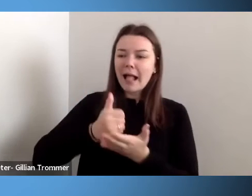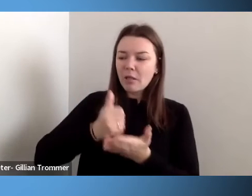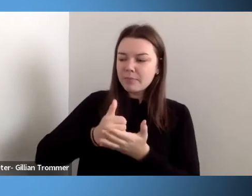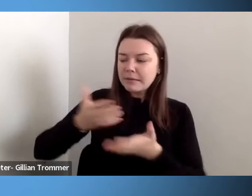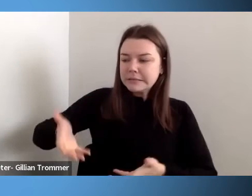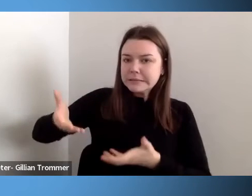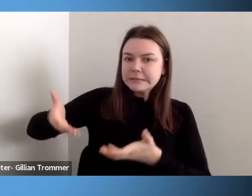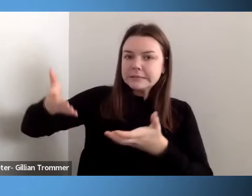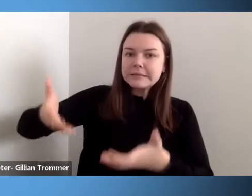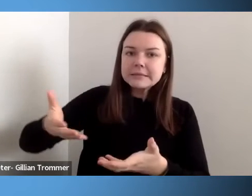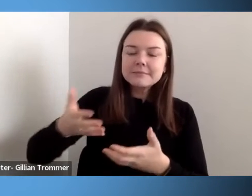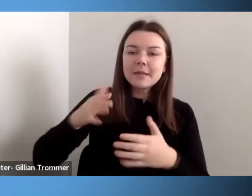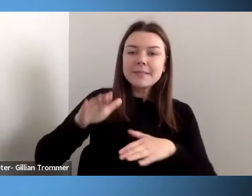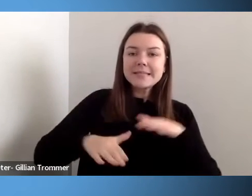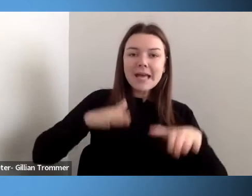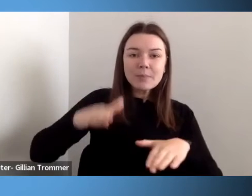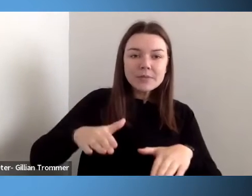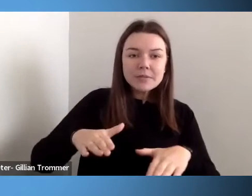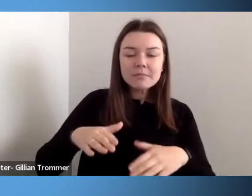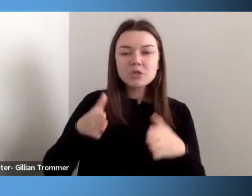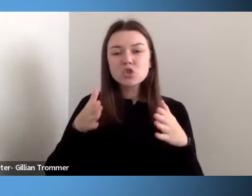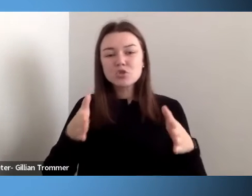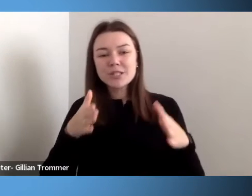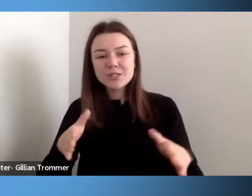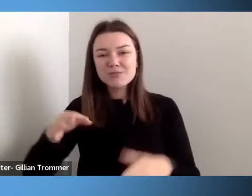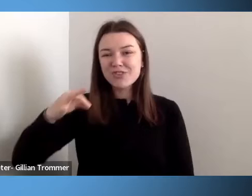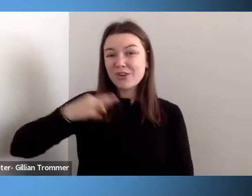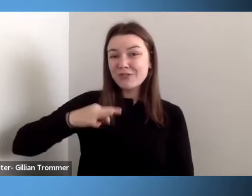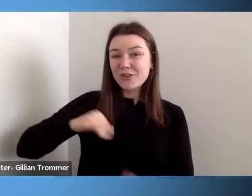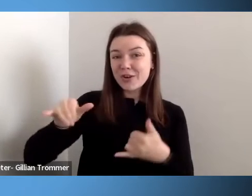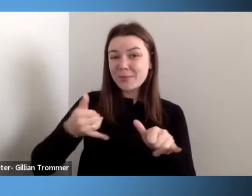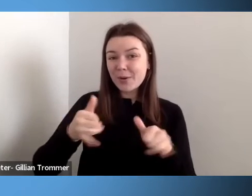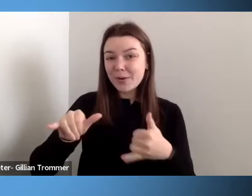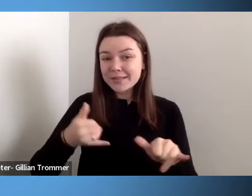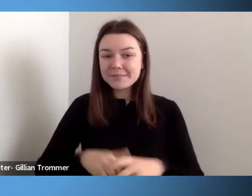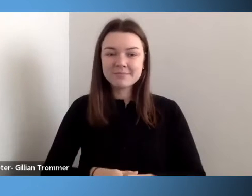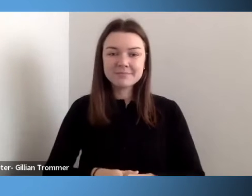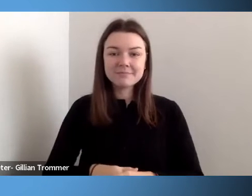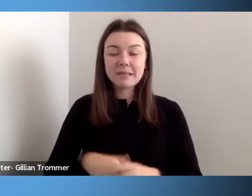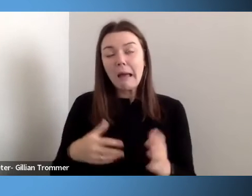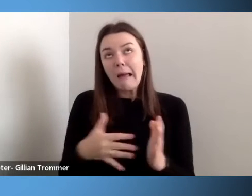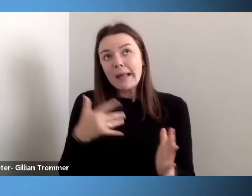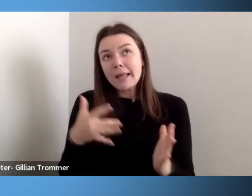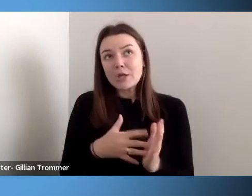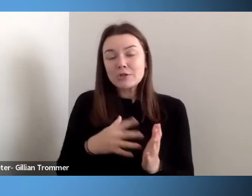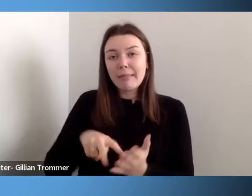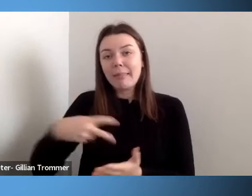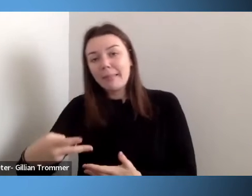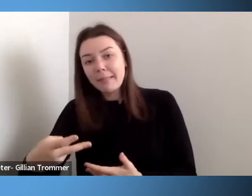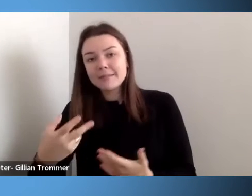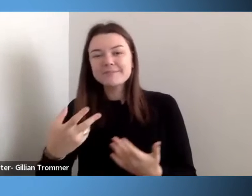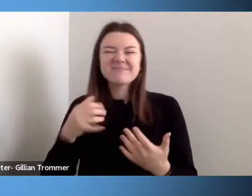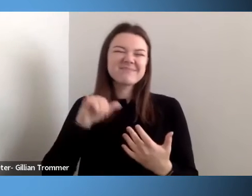parties, and occasionally spilled me out on the concrete. But that's part of that pioneering spirit.